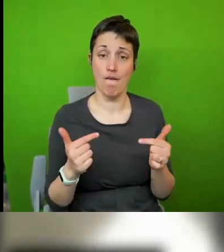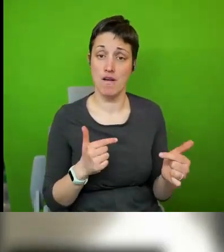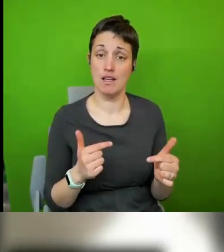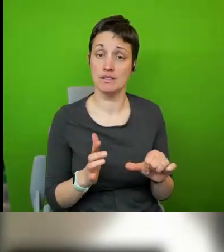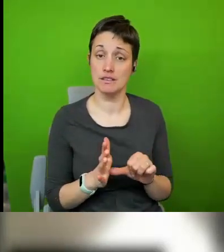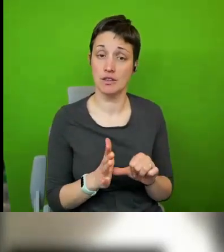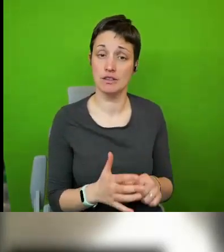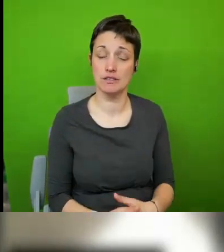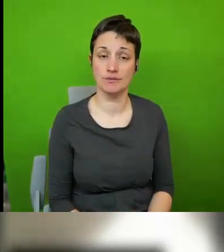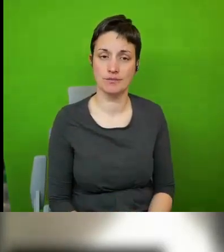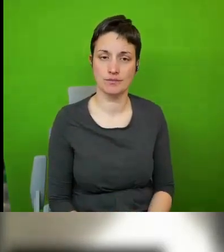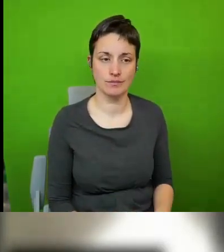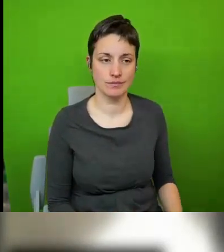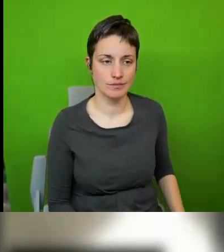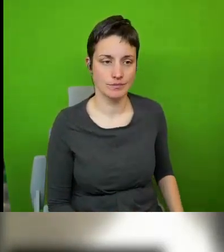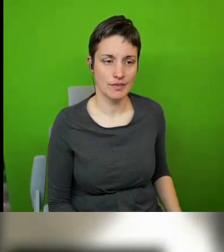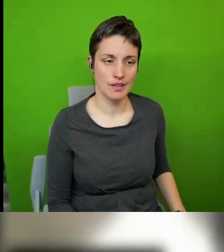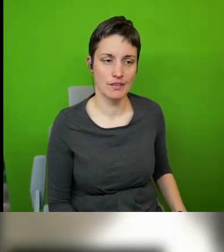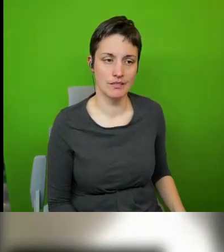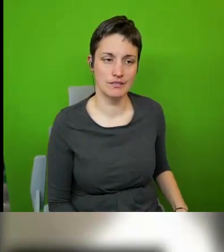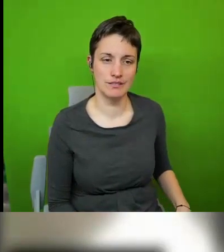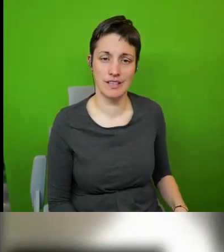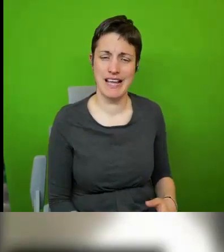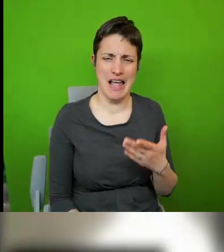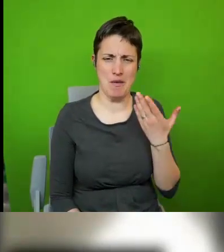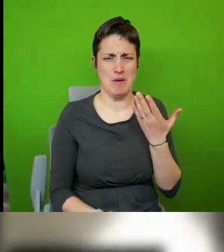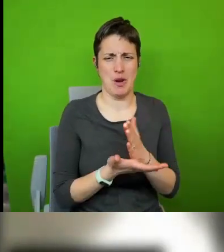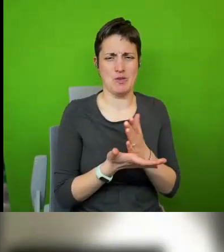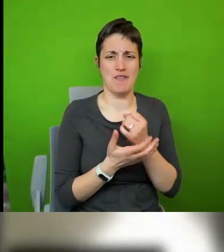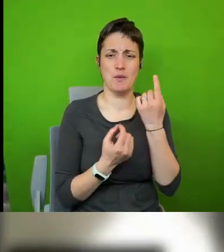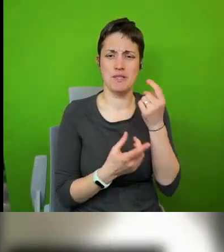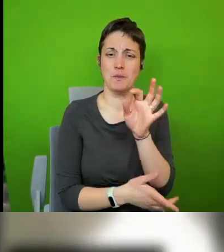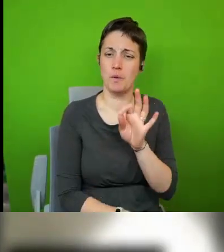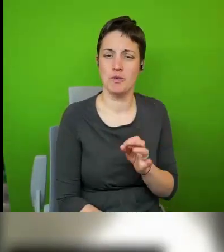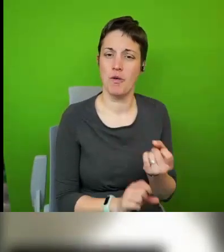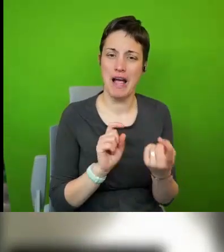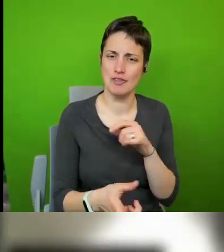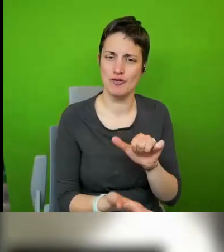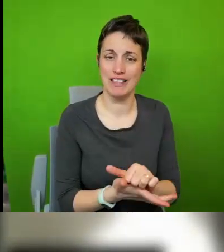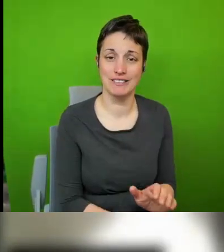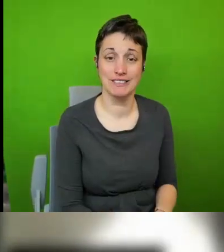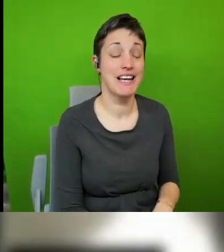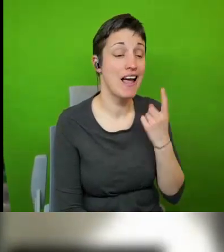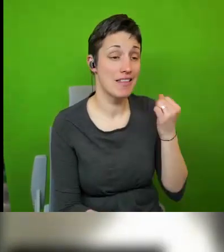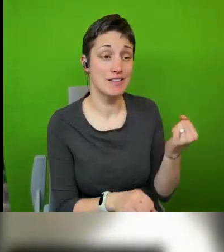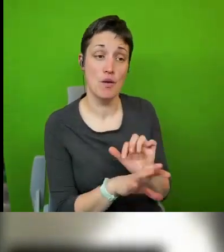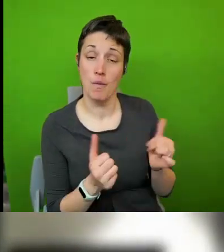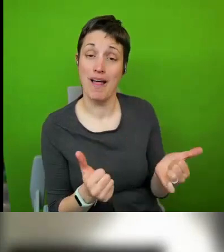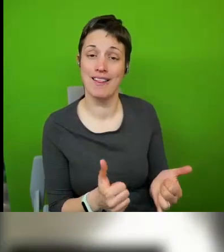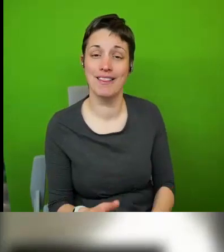i don't know if i understood the question and i don't know if i answered the question i think you did pretty well thank you